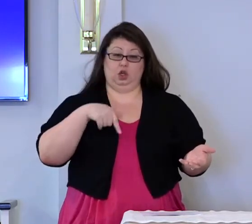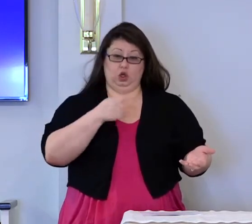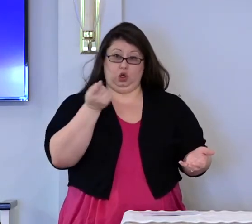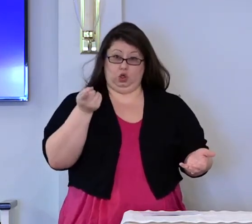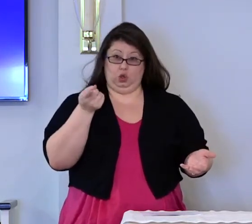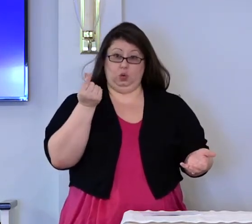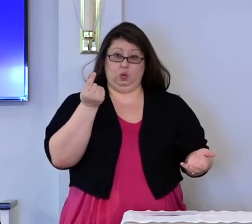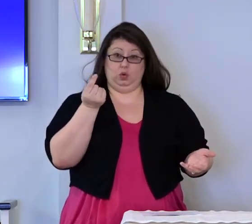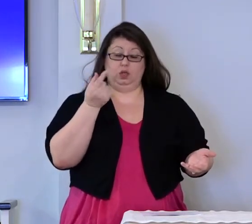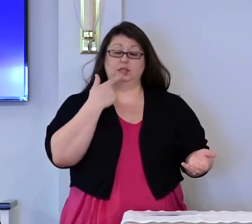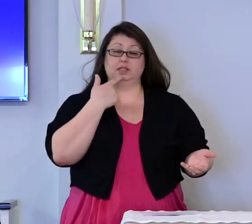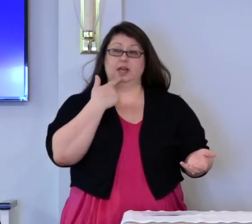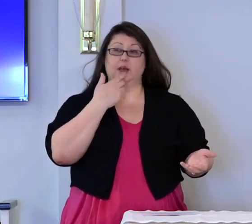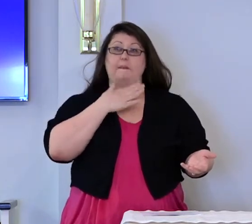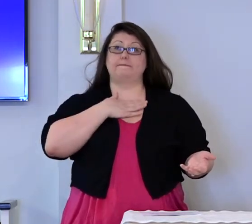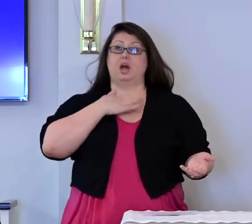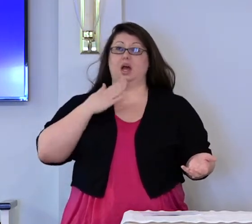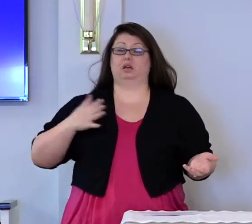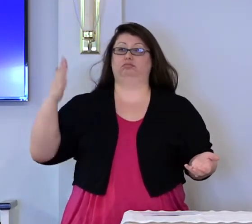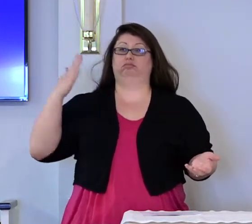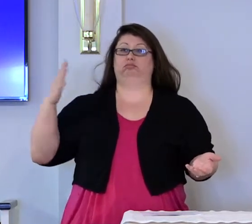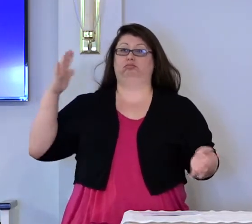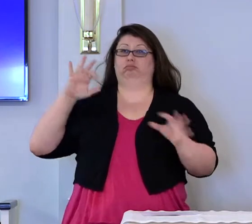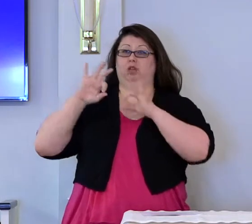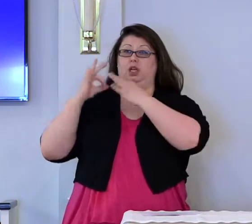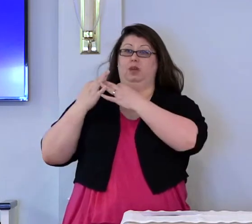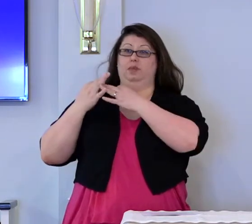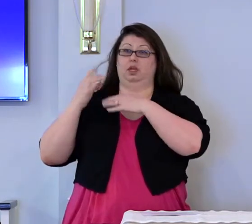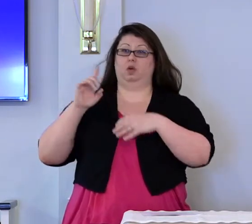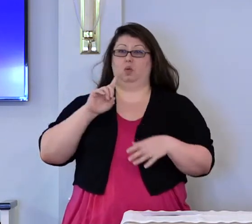ancestor was a wandering Aramean.